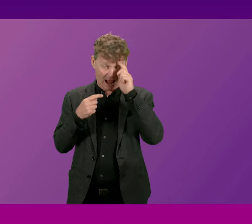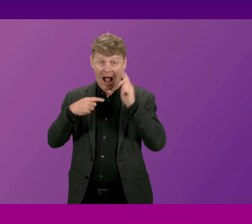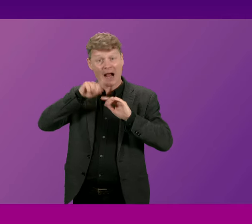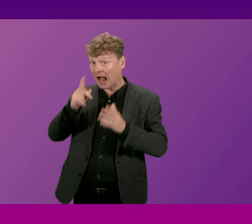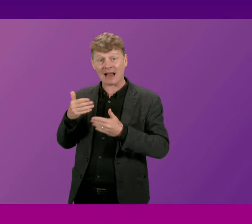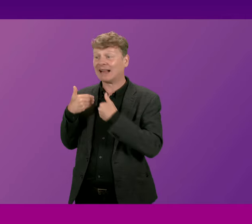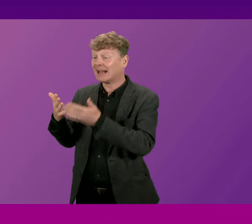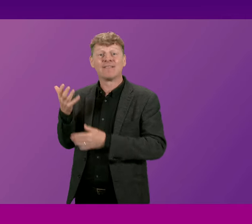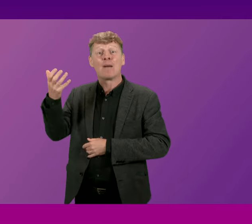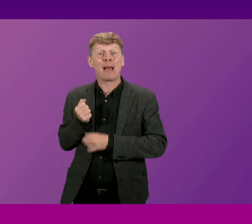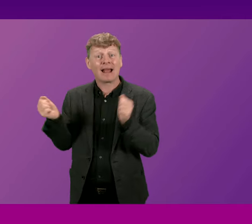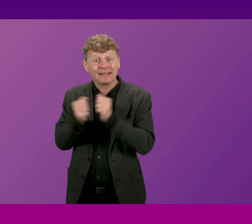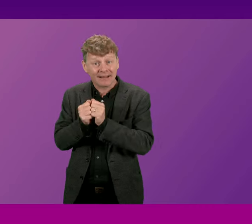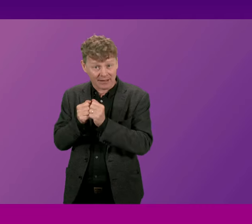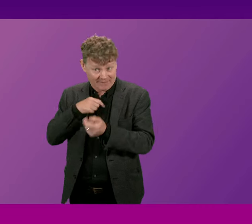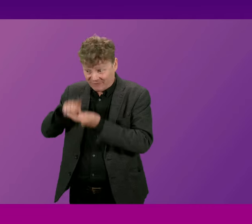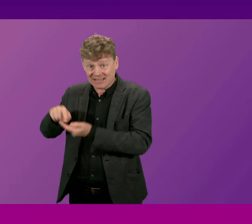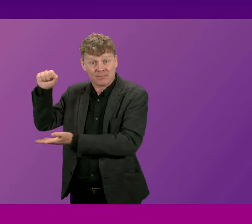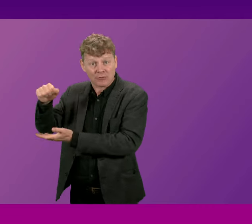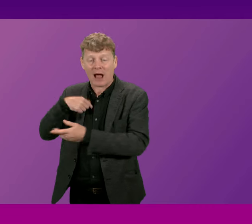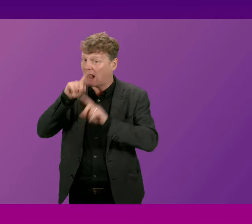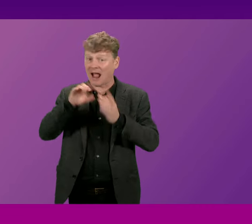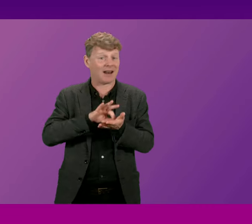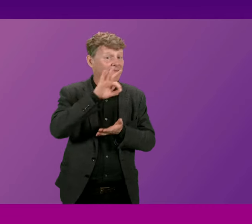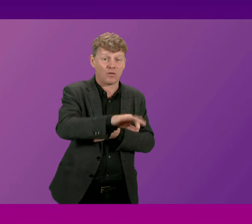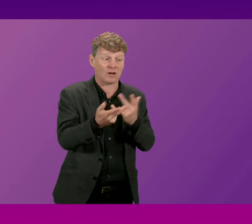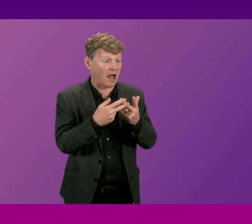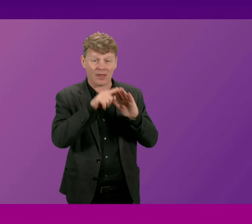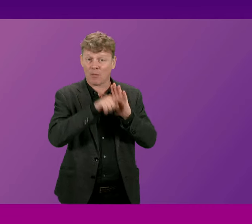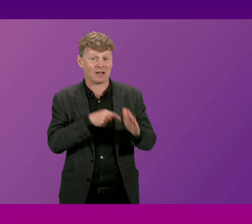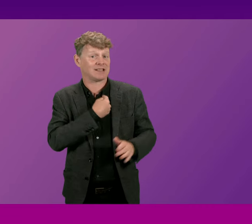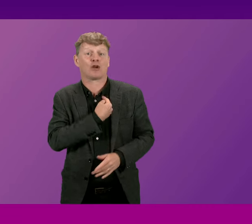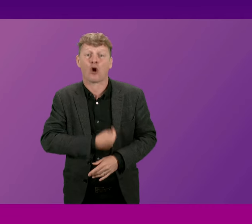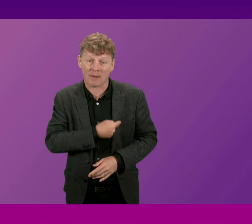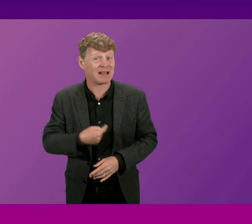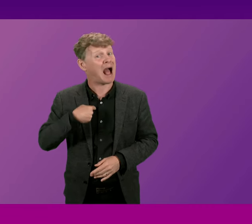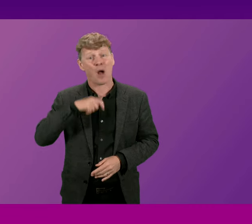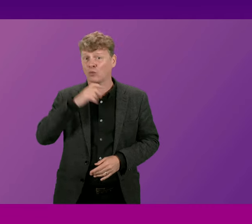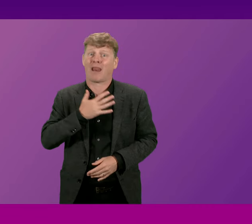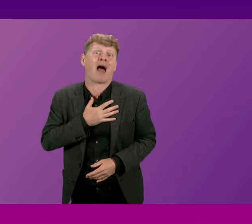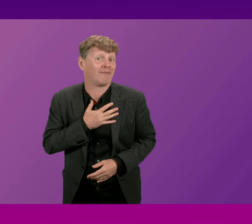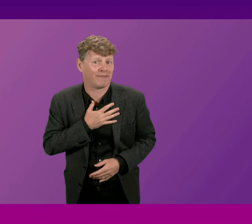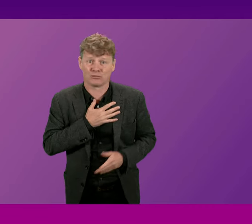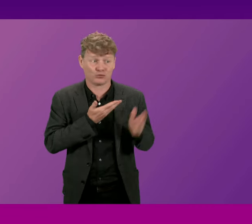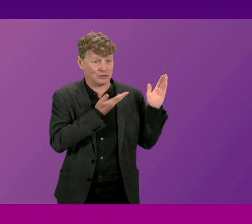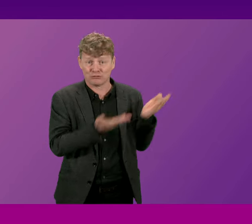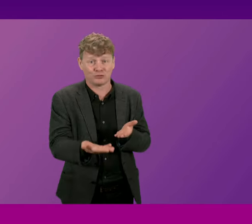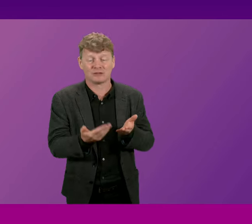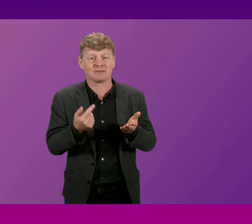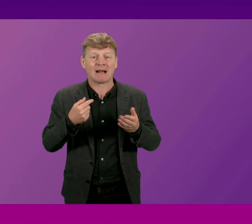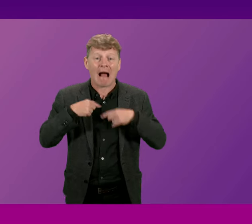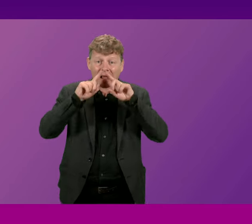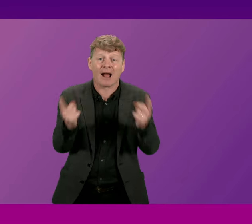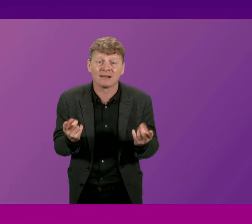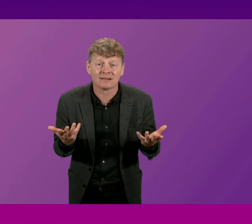deals in a fixed budget also afford some of the policy commitments that I would dearly love to be introducing but I